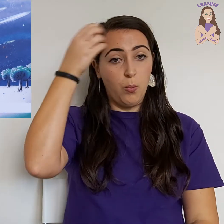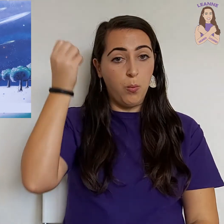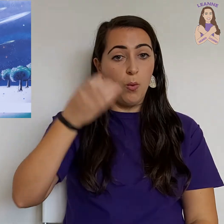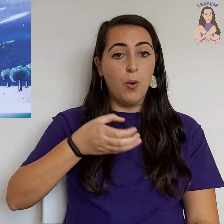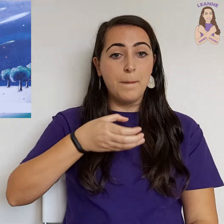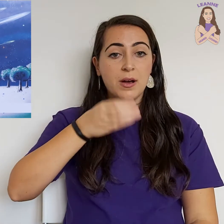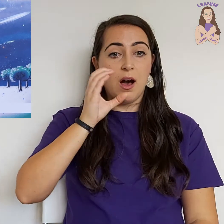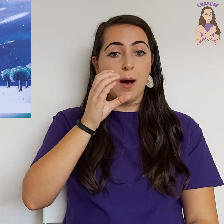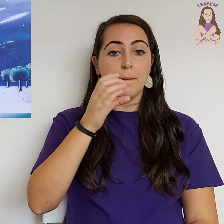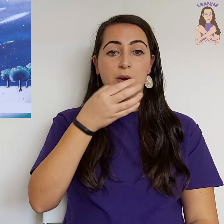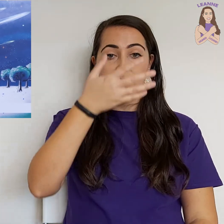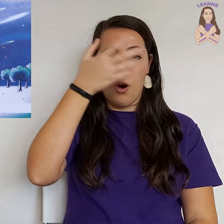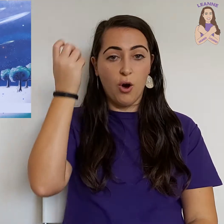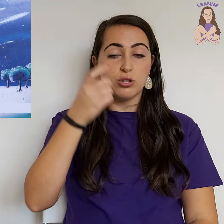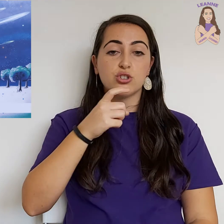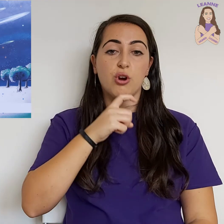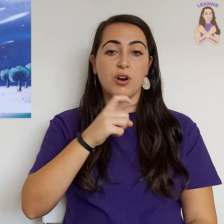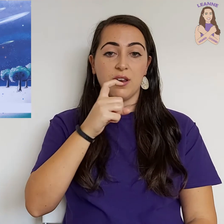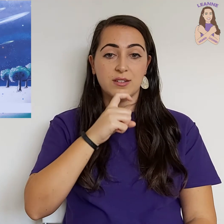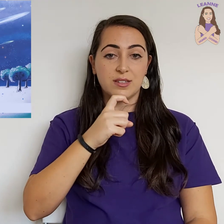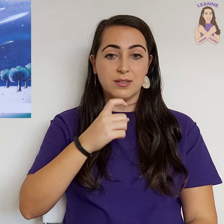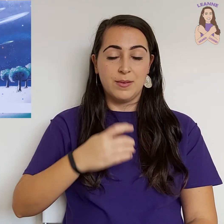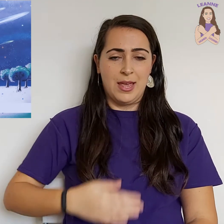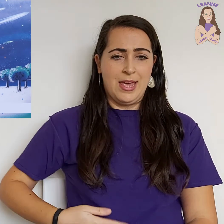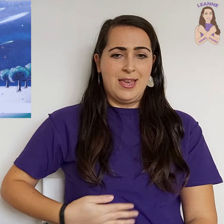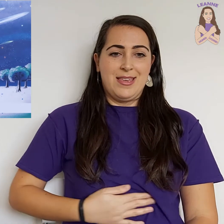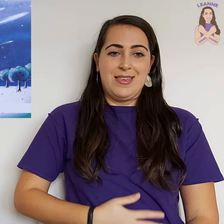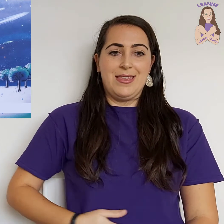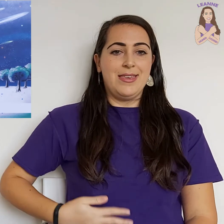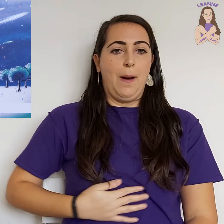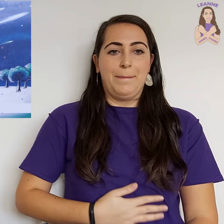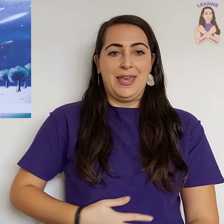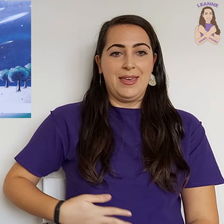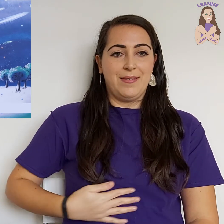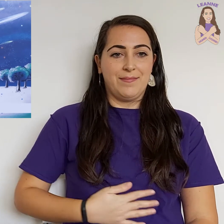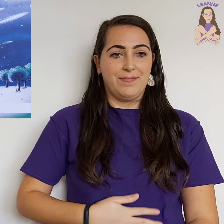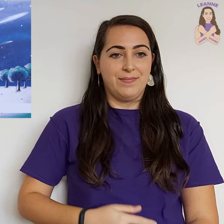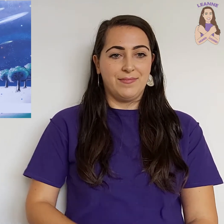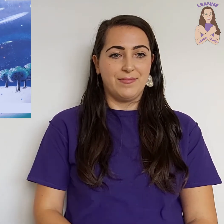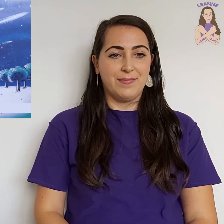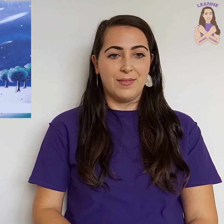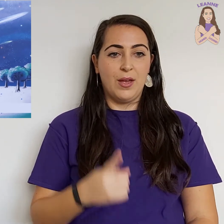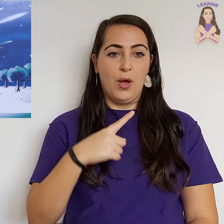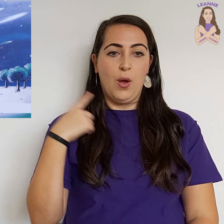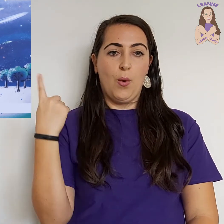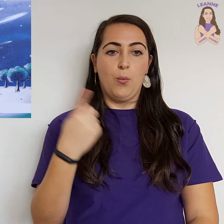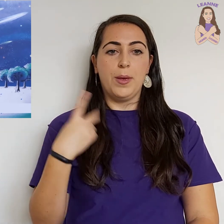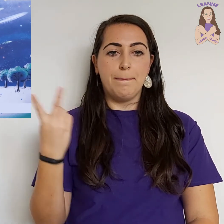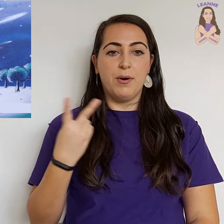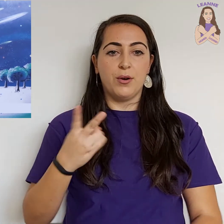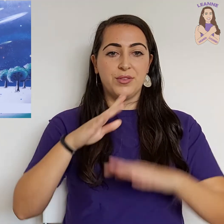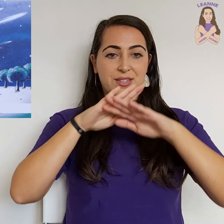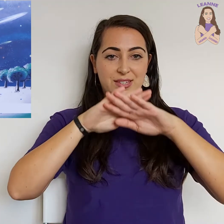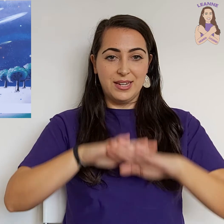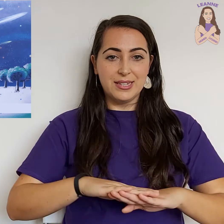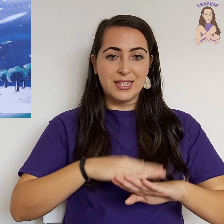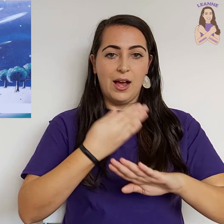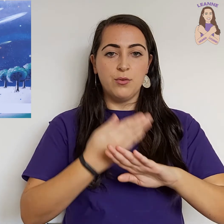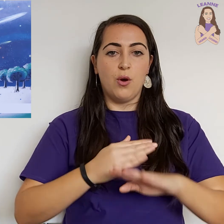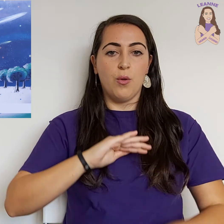warm cup of hot chocolate. Yummy! We both sit down on